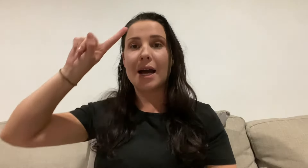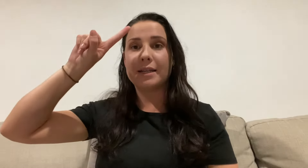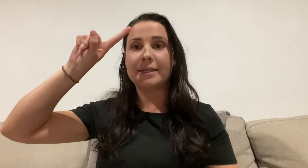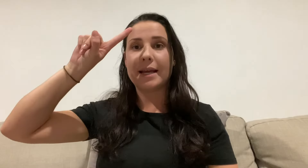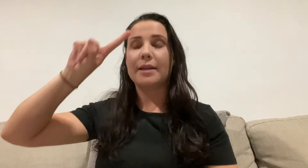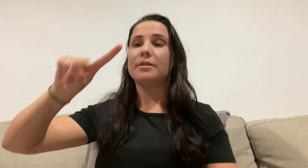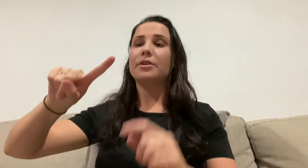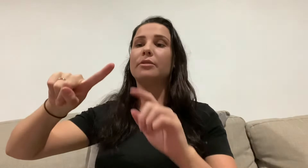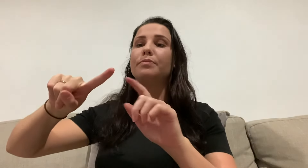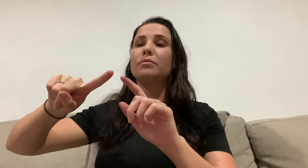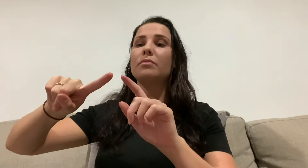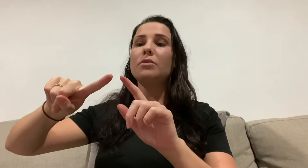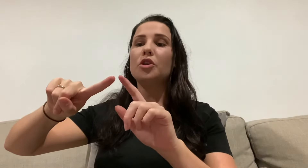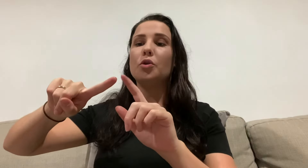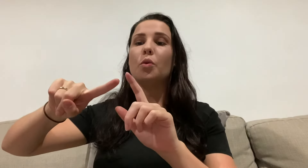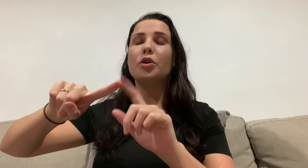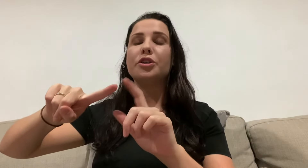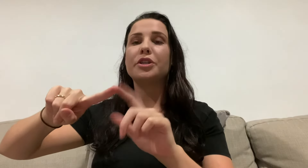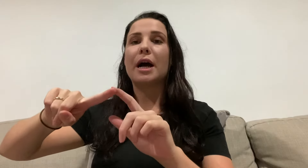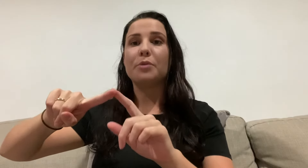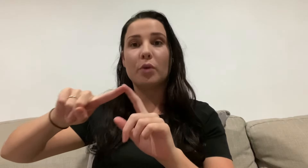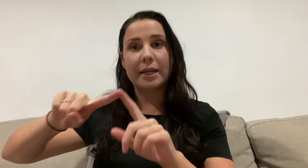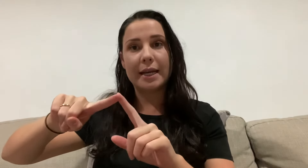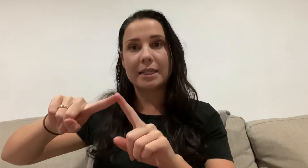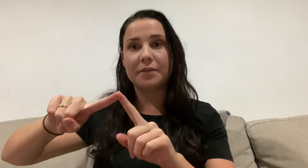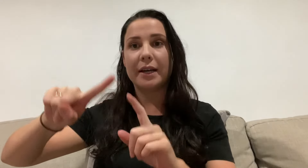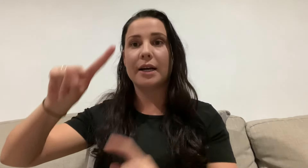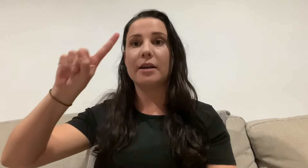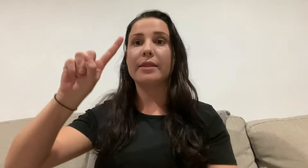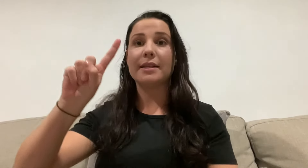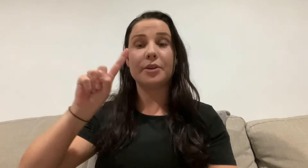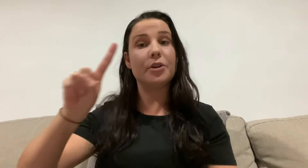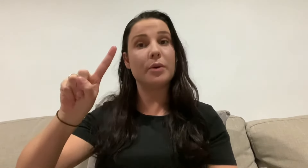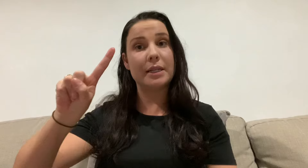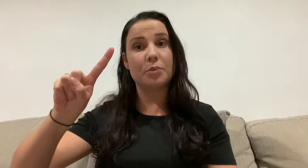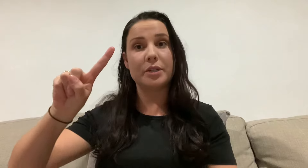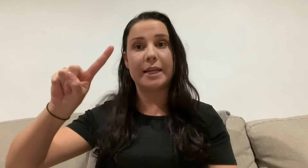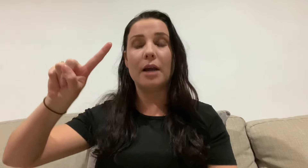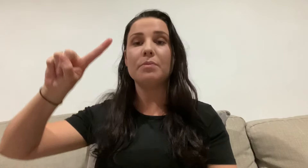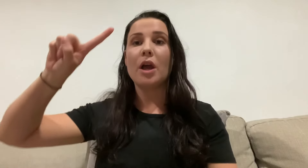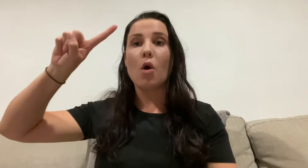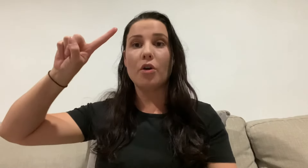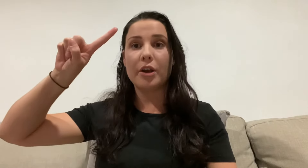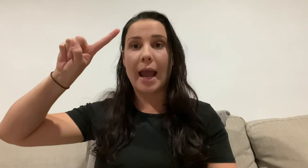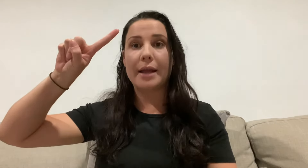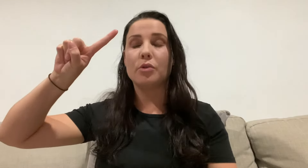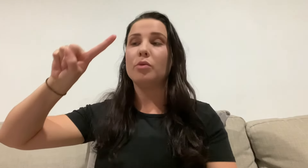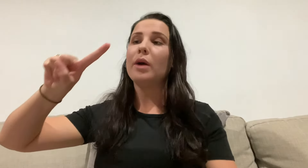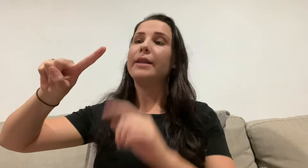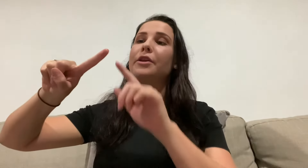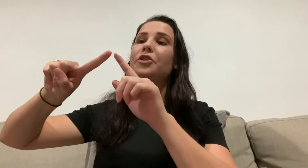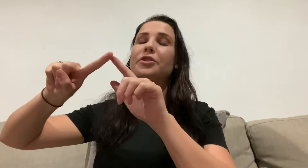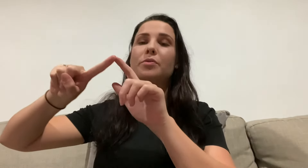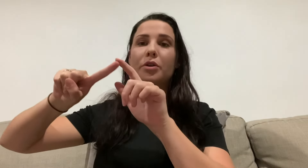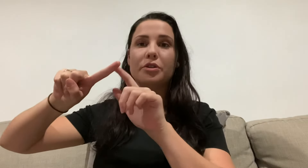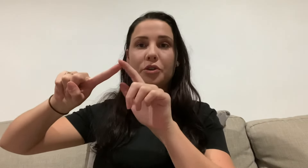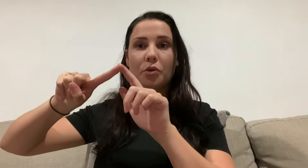understand. So you want, um, your index finger. That's the only one that's pointing out on an angle. And then you just want your